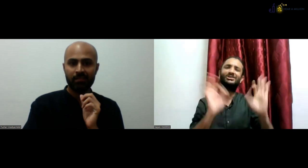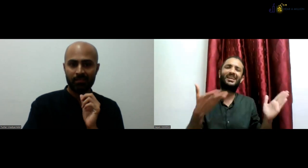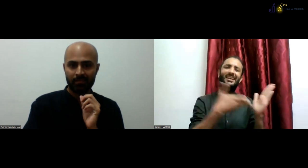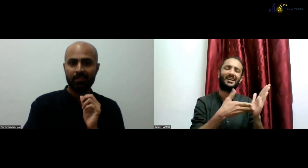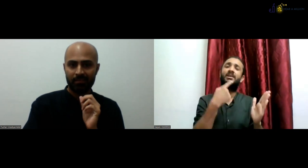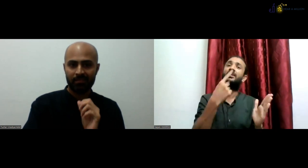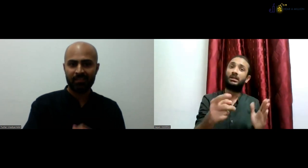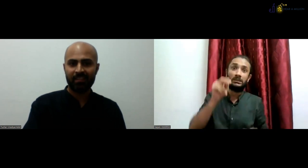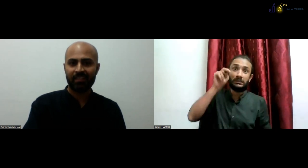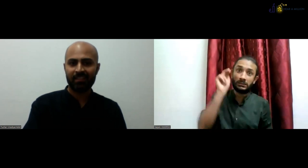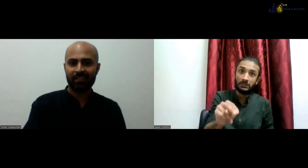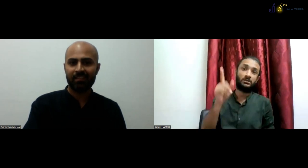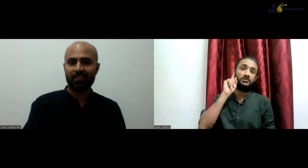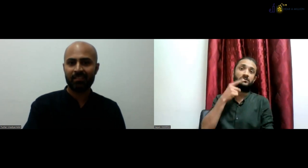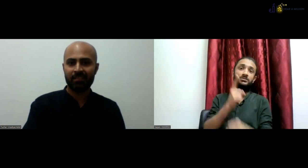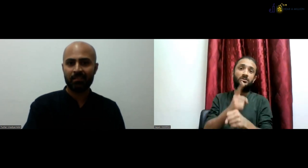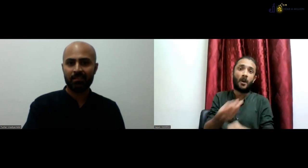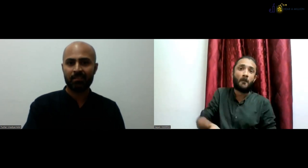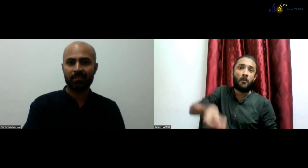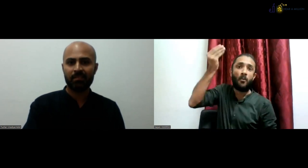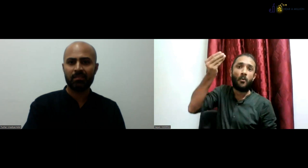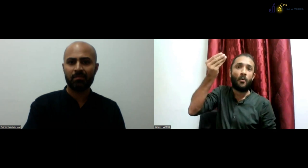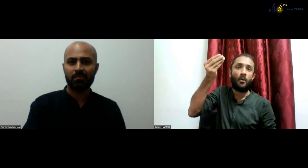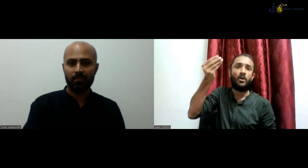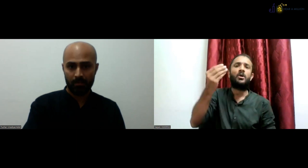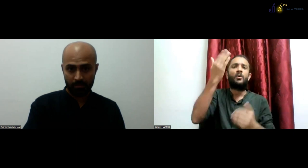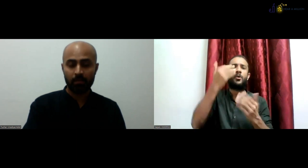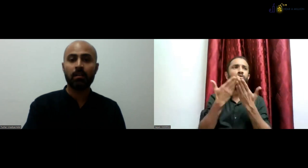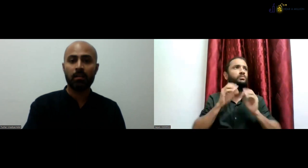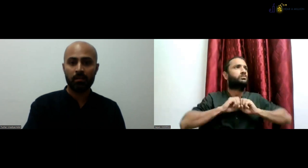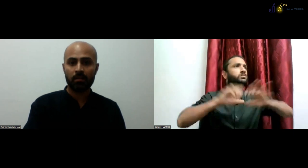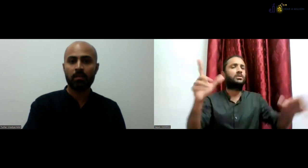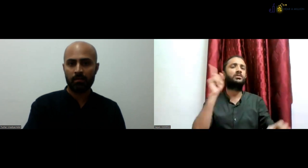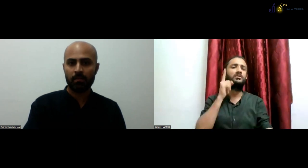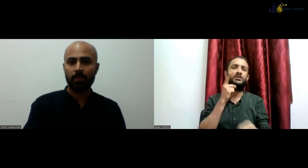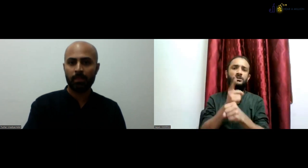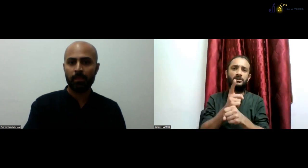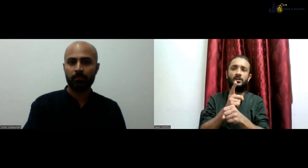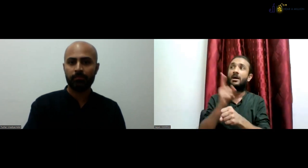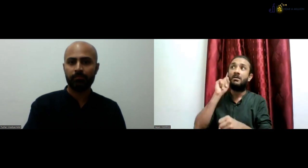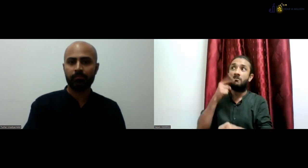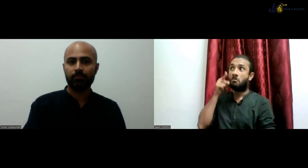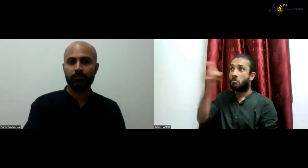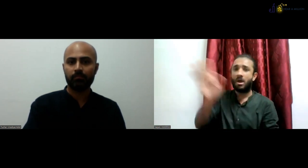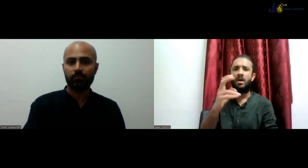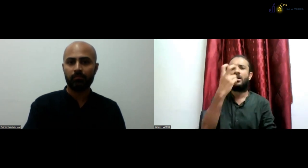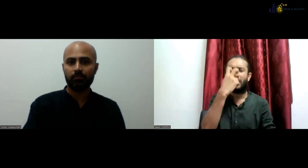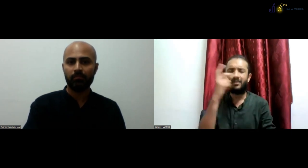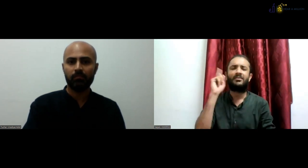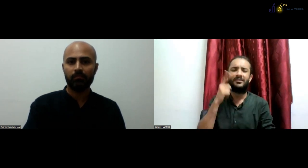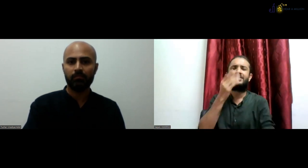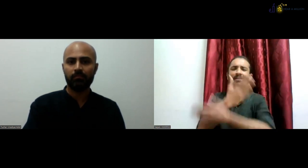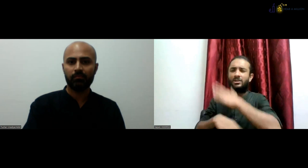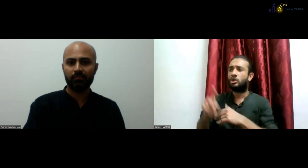RPWD Act 2016 already says that there have to be more persons with disabilities as